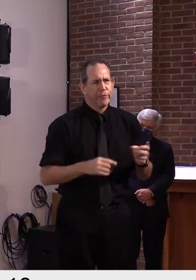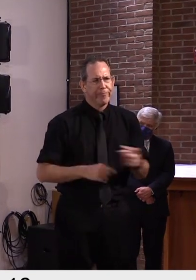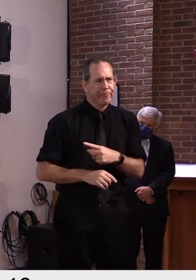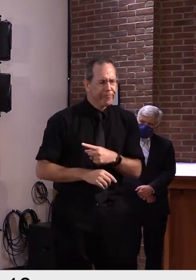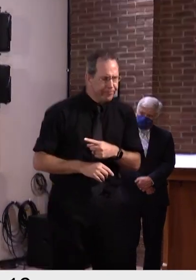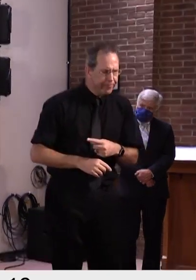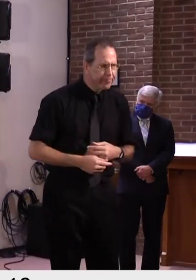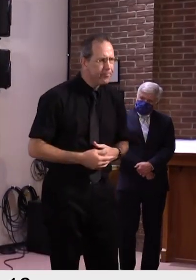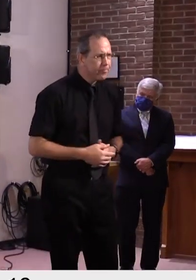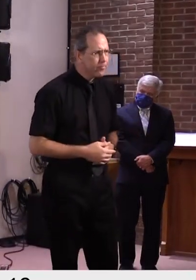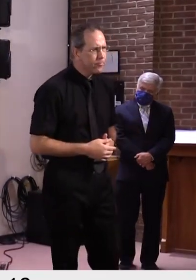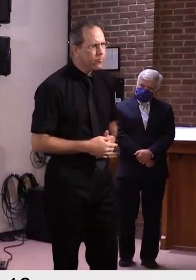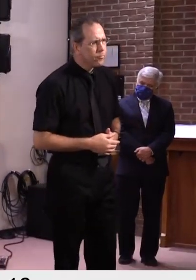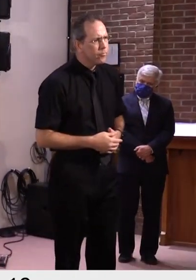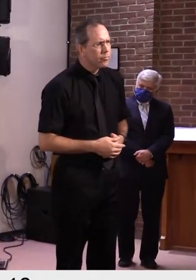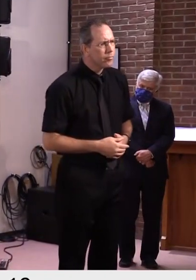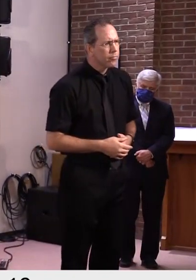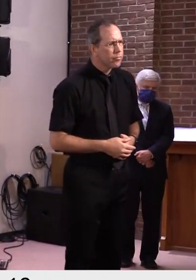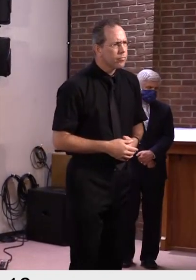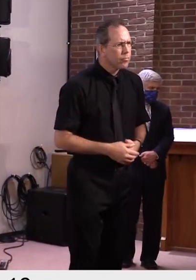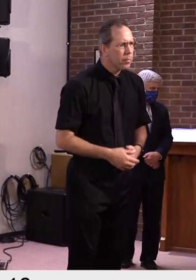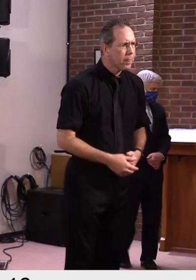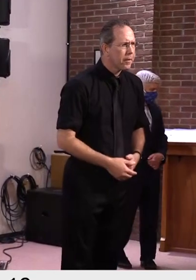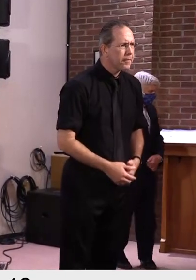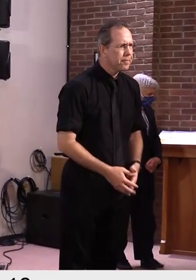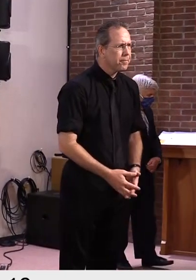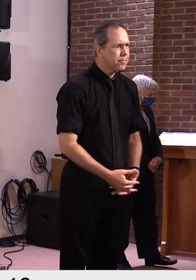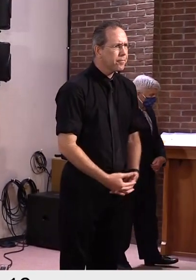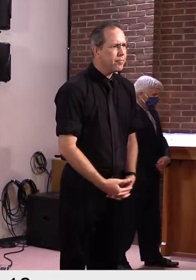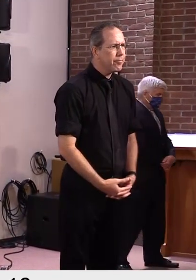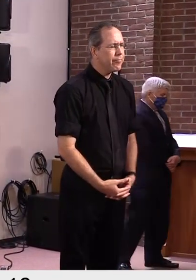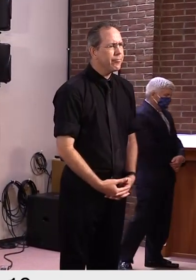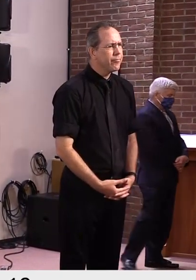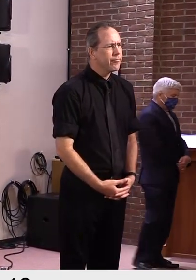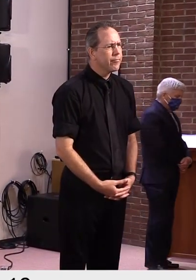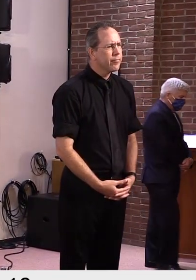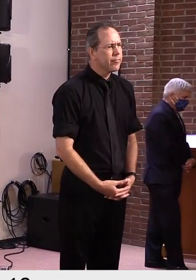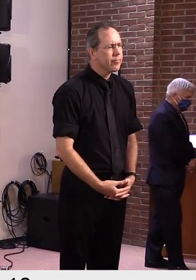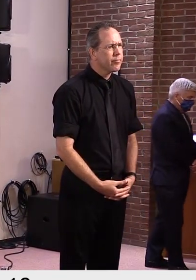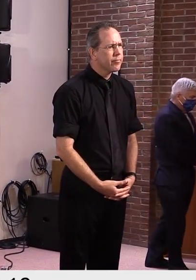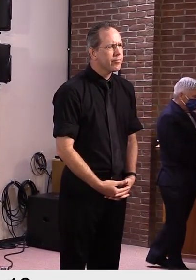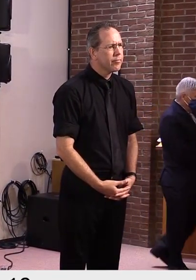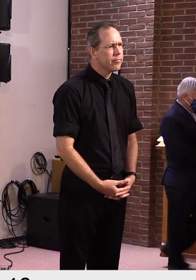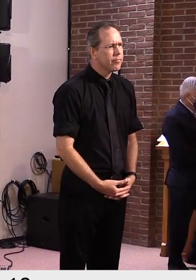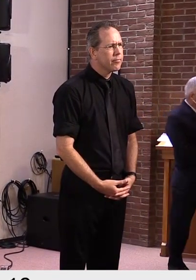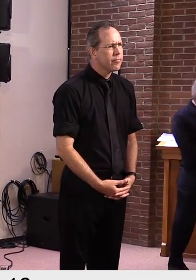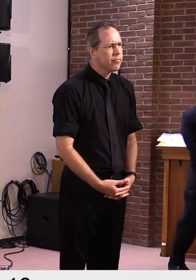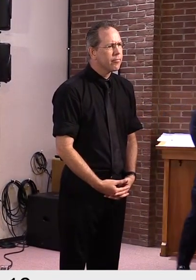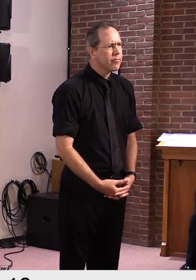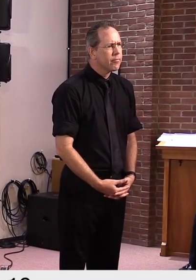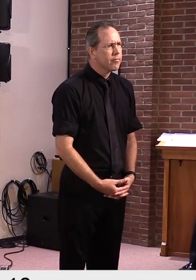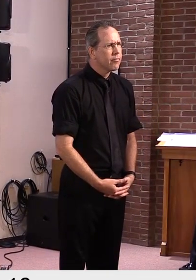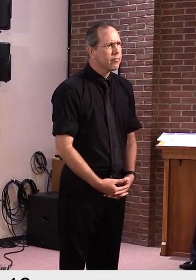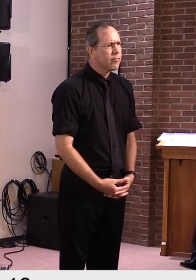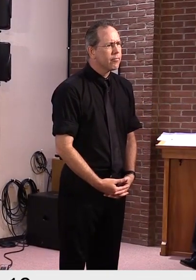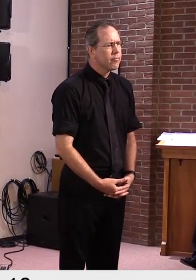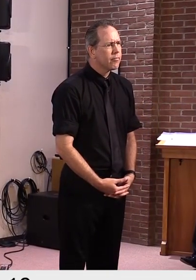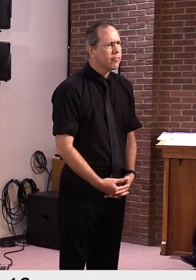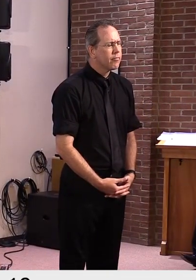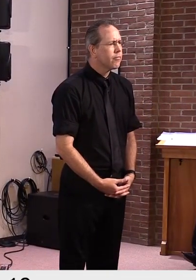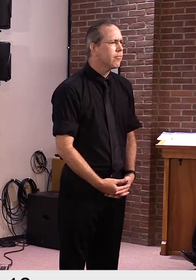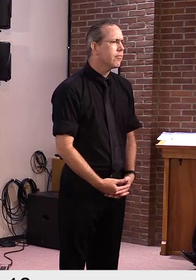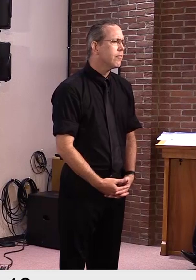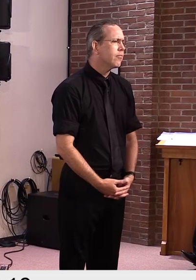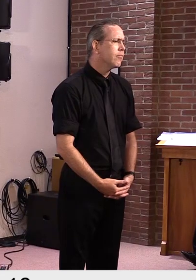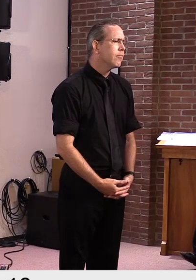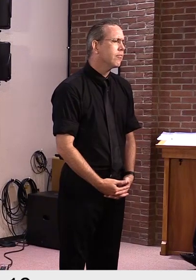have a bunch of people to say, um, given that this is the first time we've, uh, gotten to chat with you since the election,